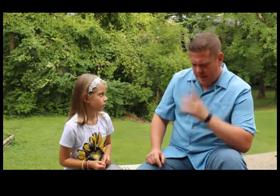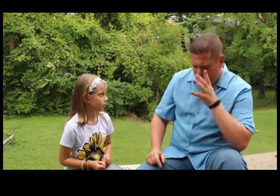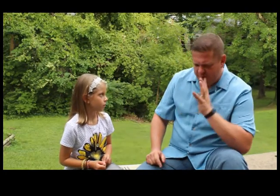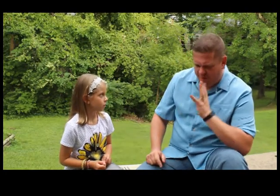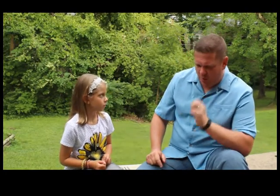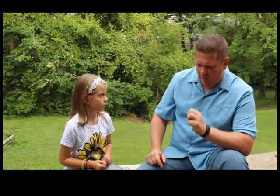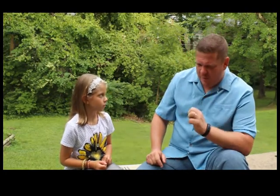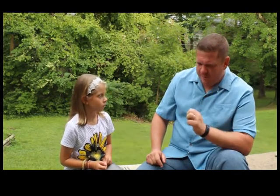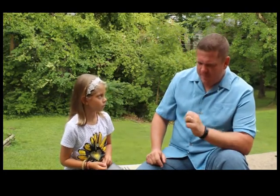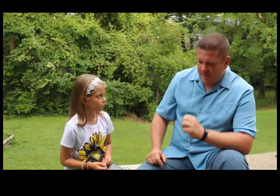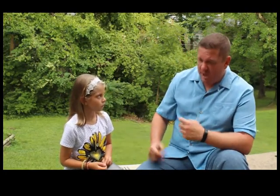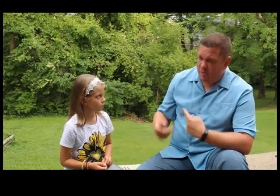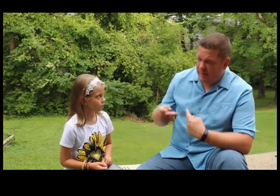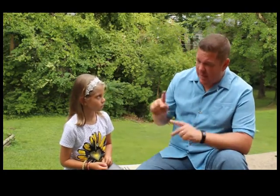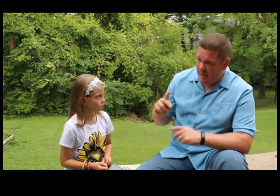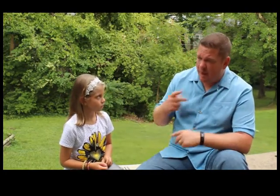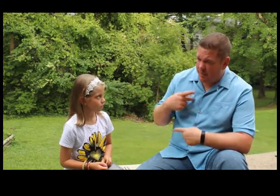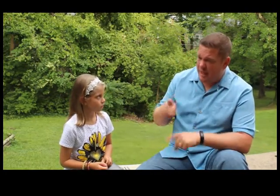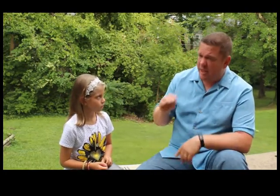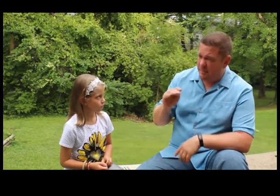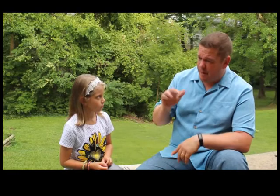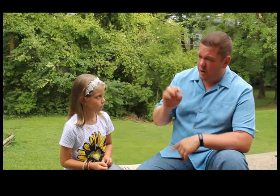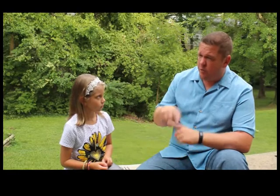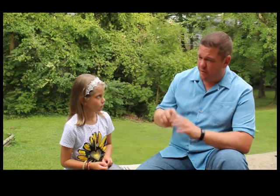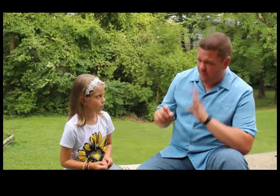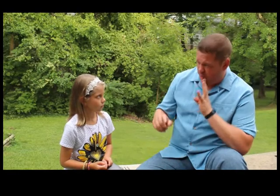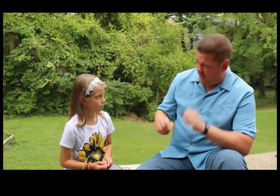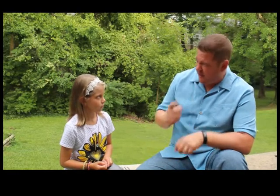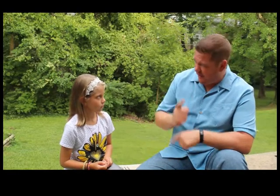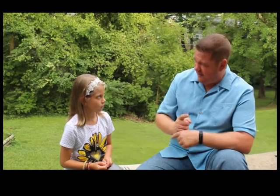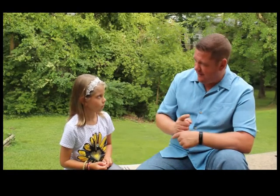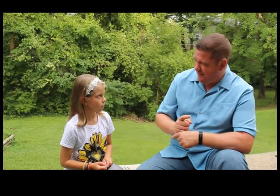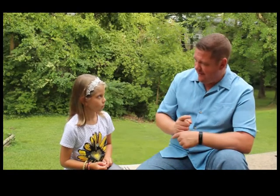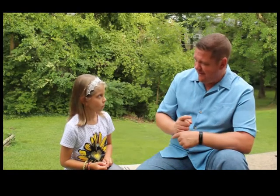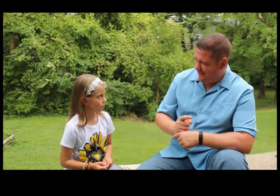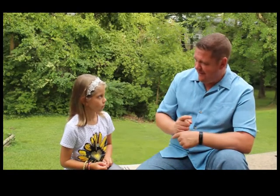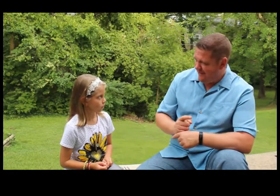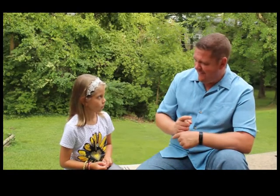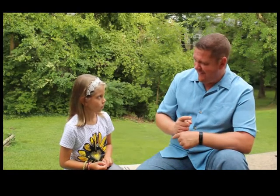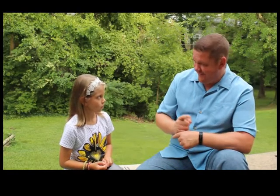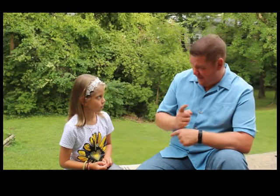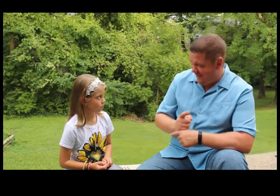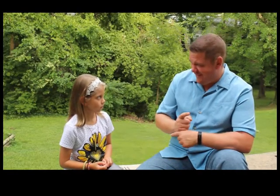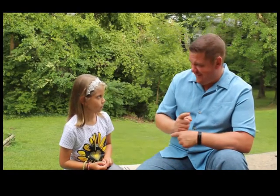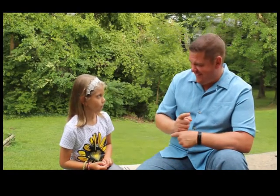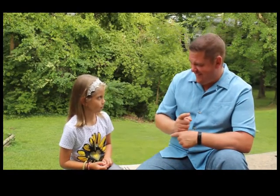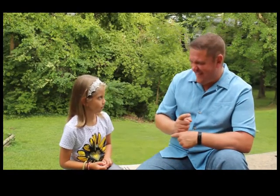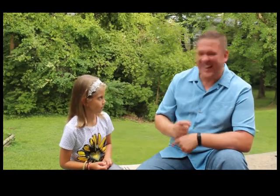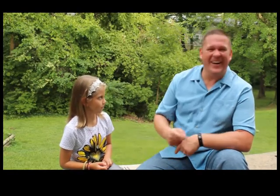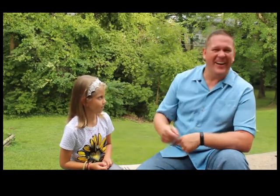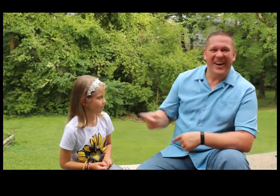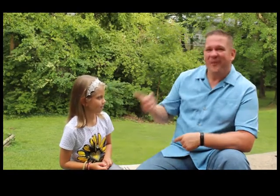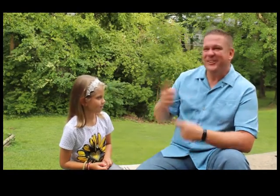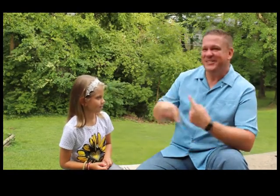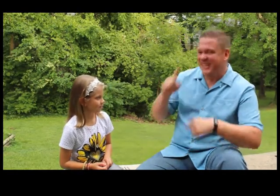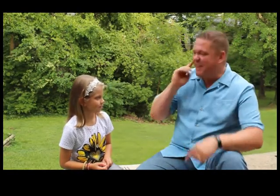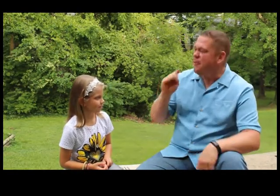Daddy's 40. And you'll be allowed. I'm going allow you to get married when you're 40. All right? Right? What's the sign for